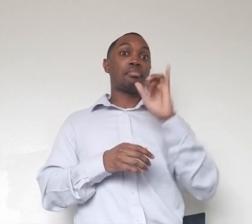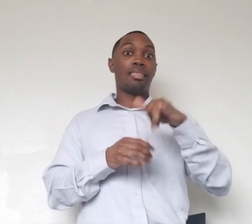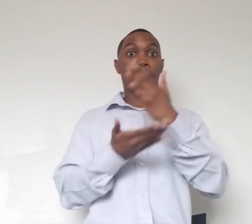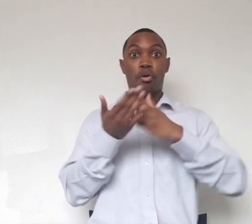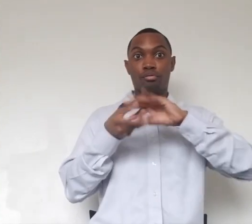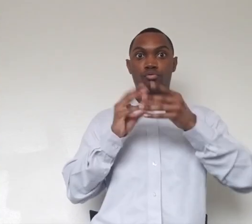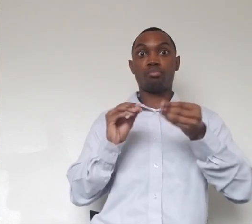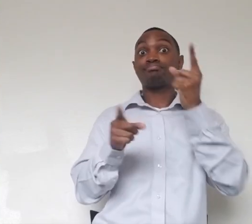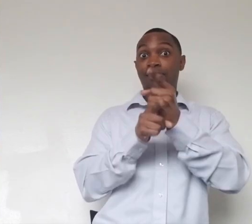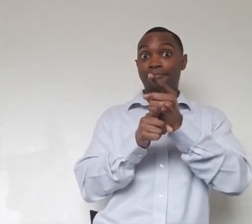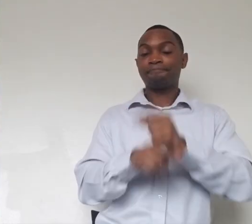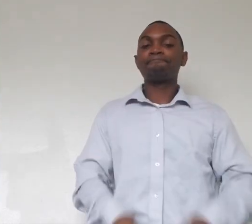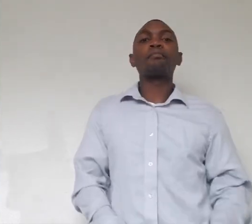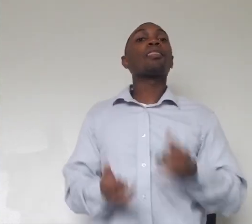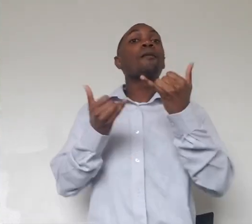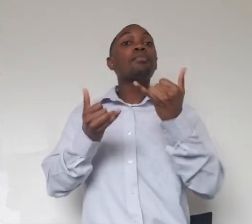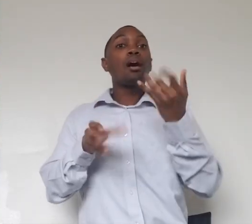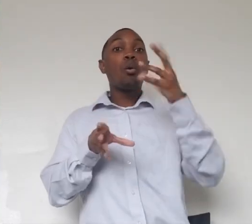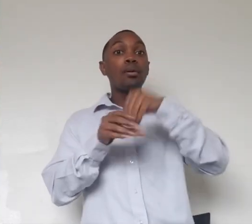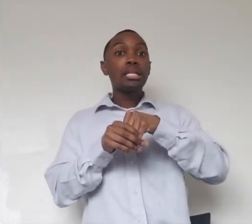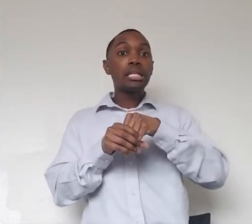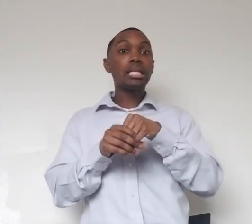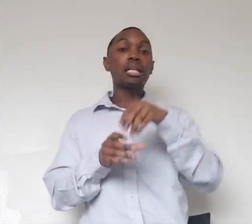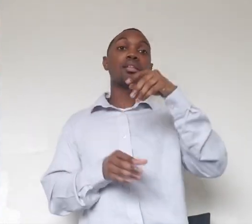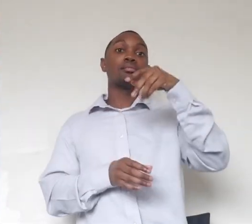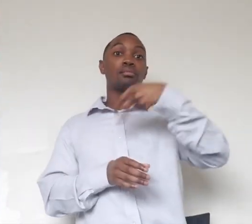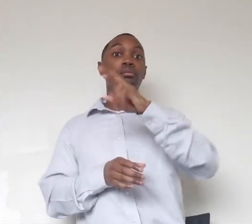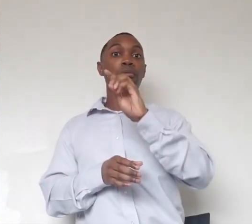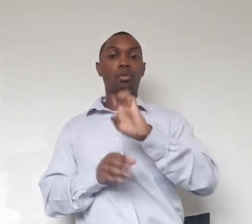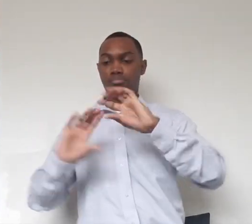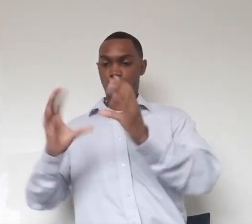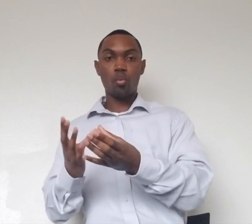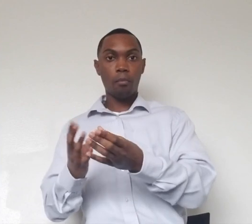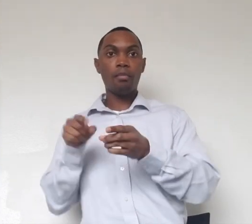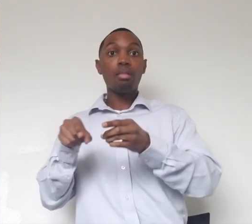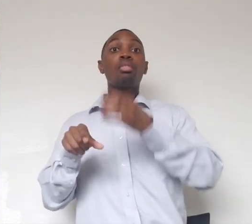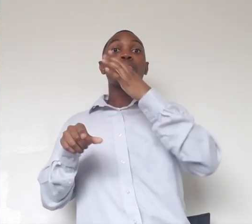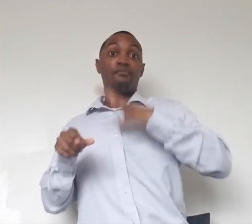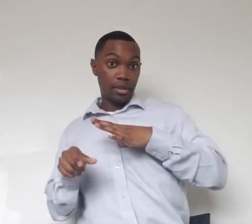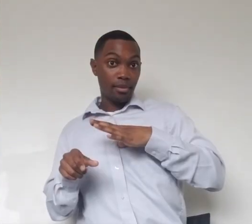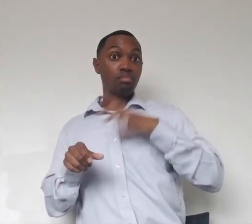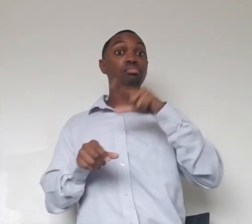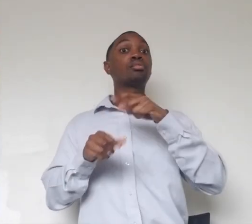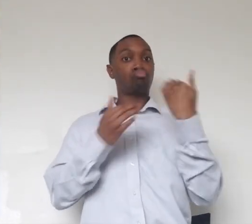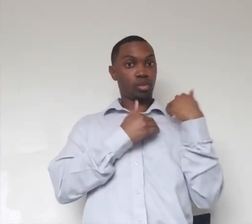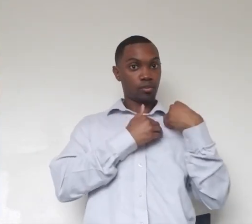In the pride, the lionesses are actually the ones responsible for hunting. So the lionesses will go out and hunt together and kind of feed the